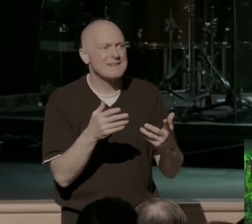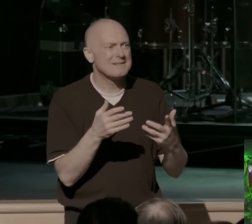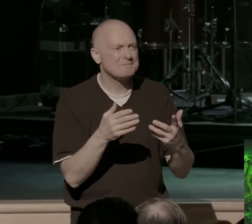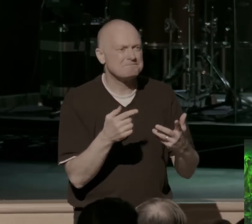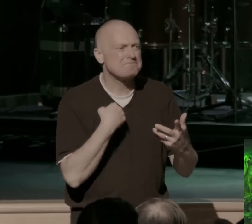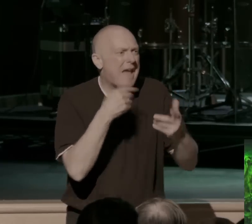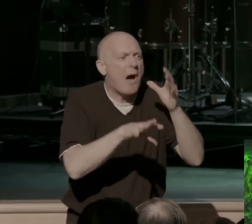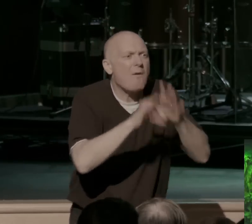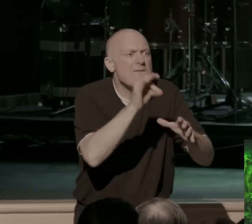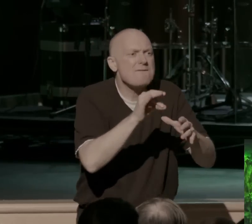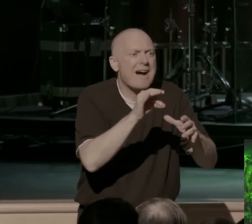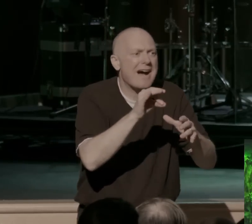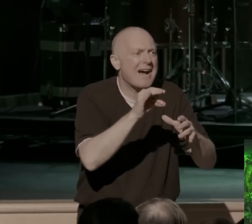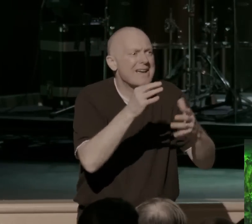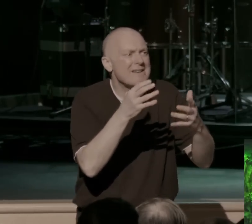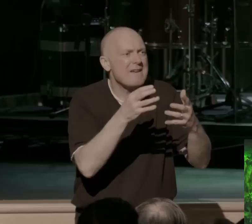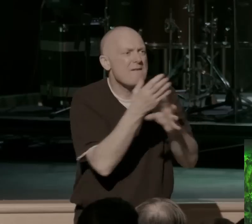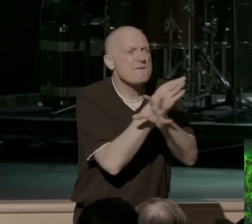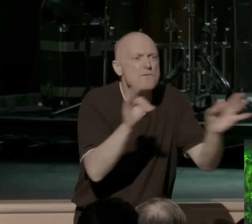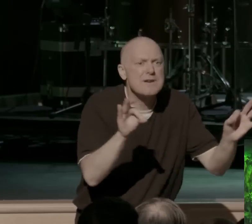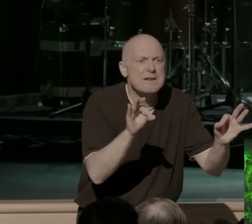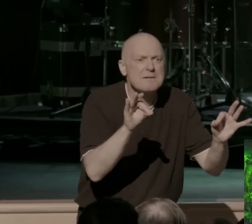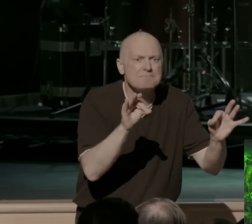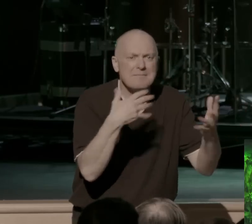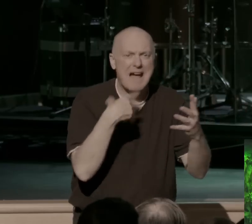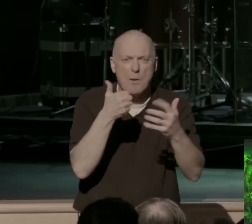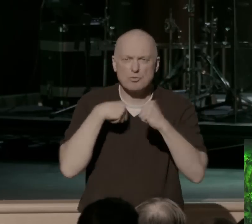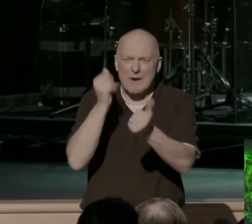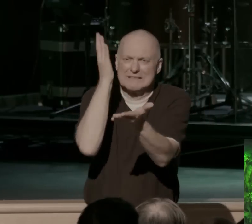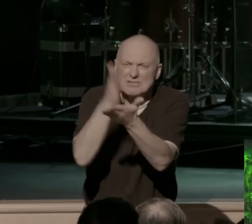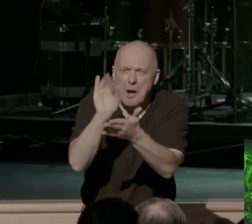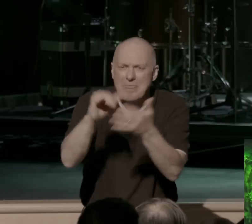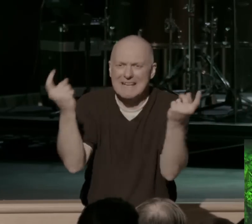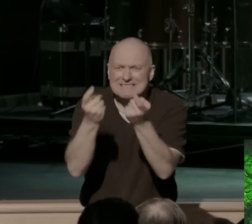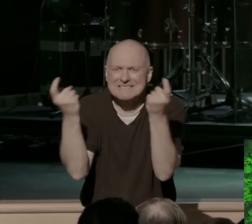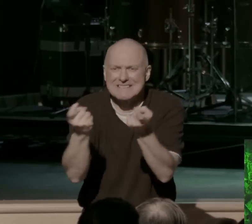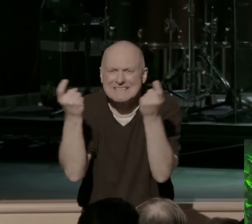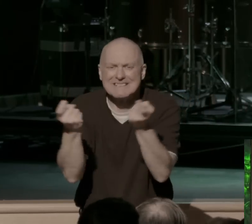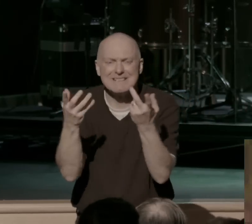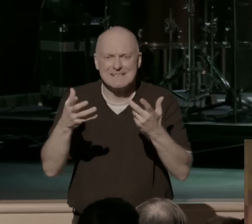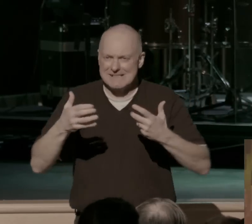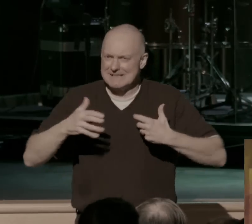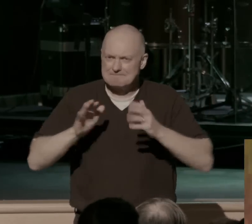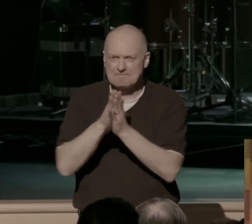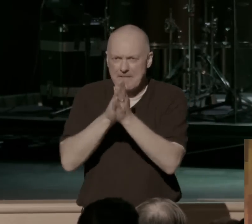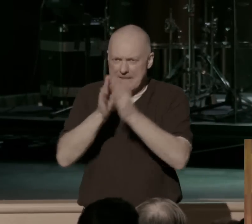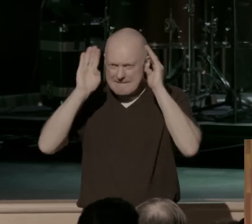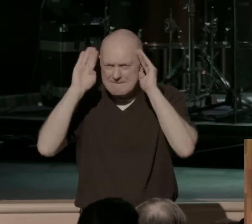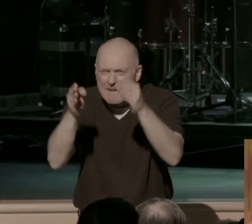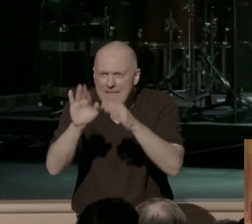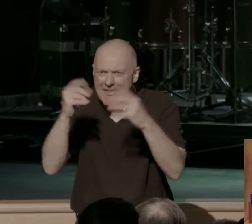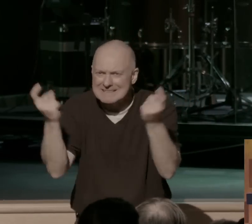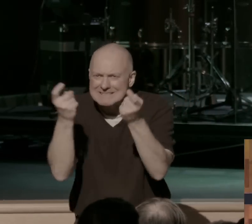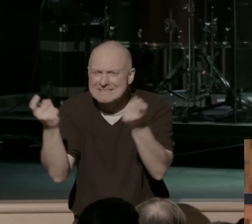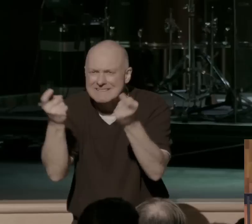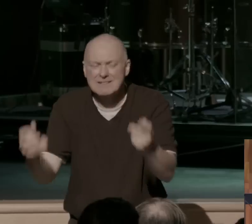relief by just going hard after this sin because it's too tiring to go against it. We know that that doesn't provide any lasting freedom. In fact, it only enslaves us